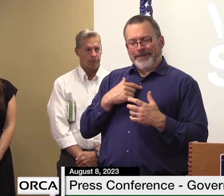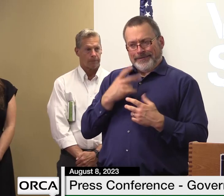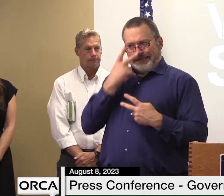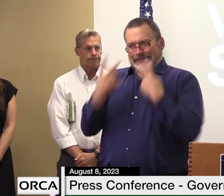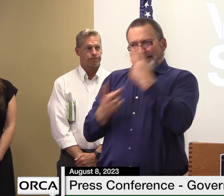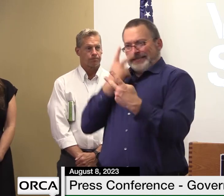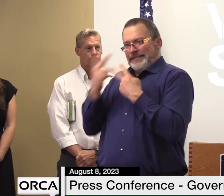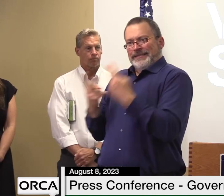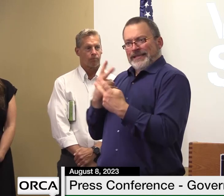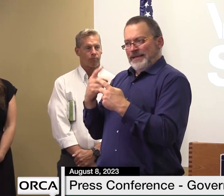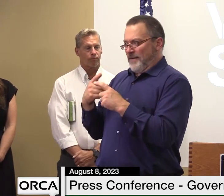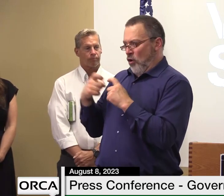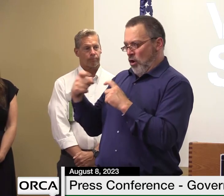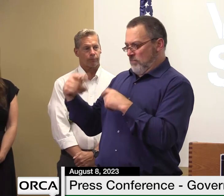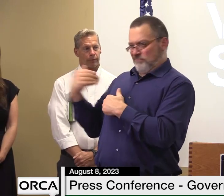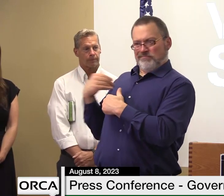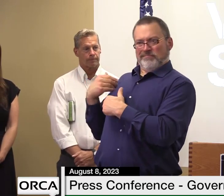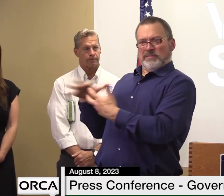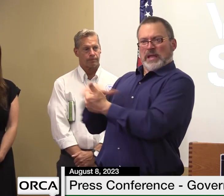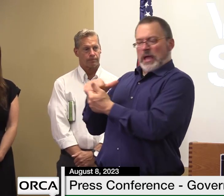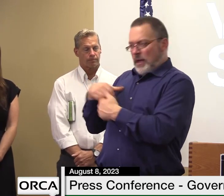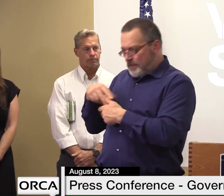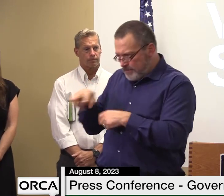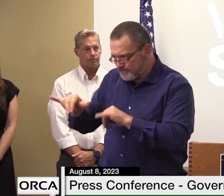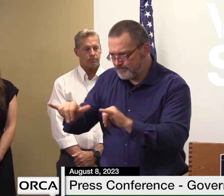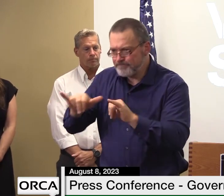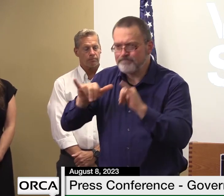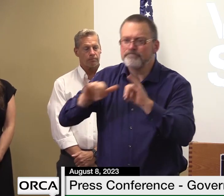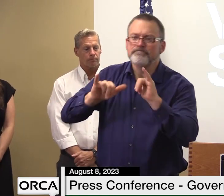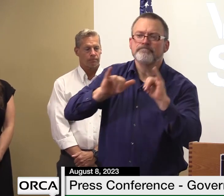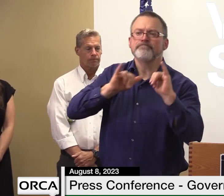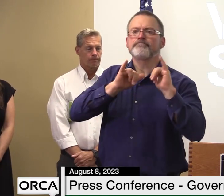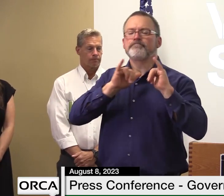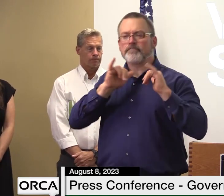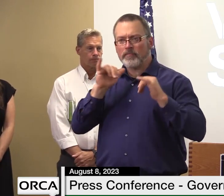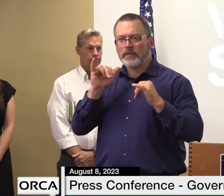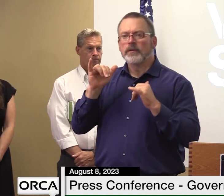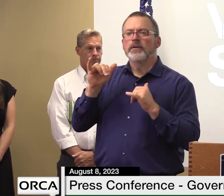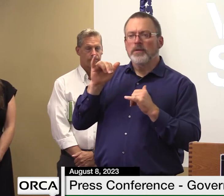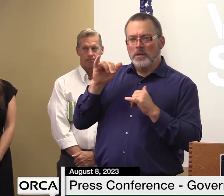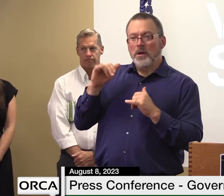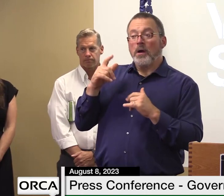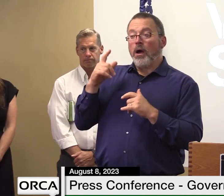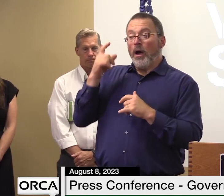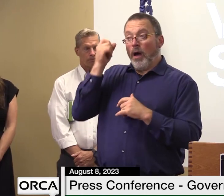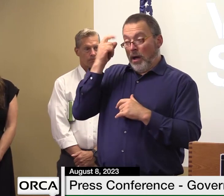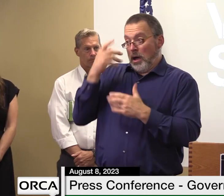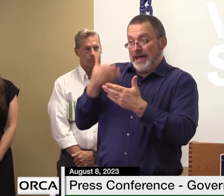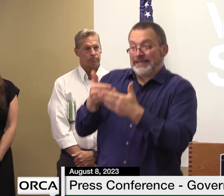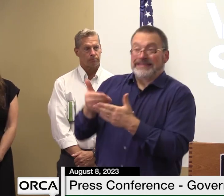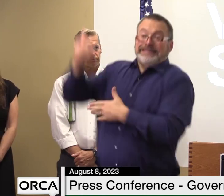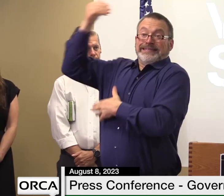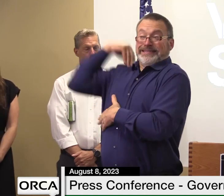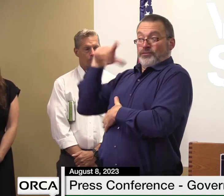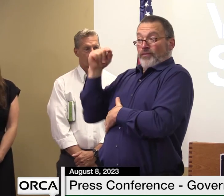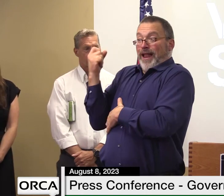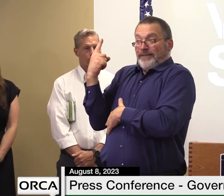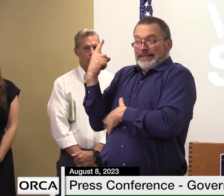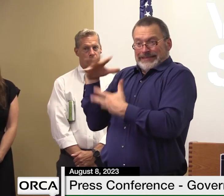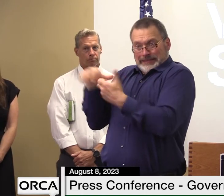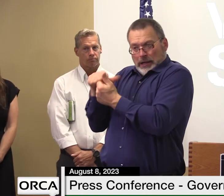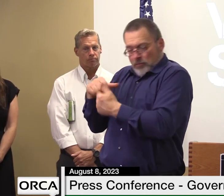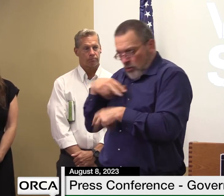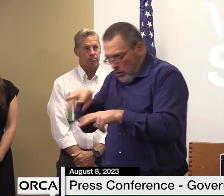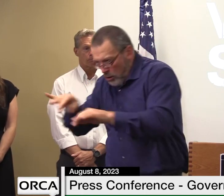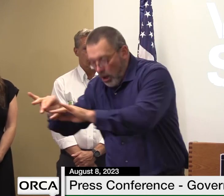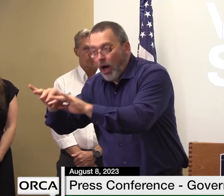some of uh what we have experienced in the past what we've done right i would use the the waterbury complex as a